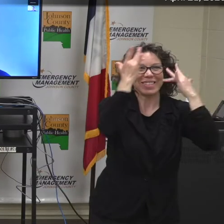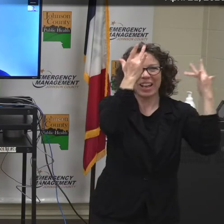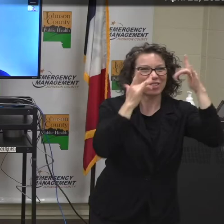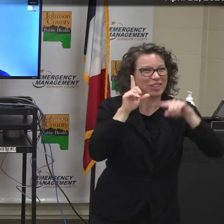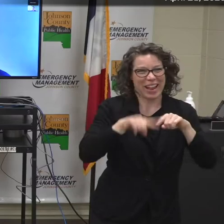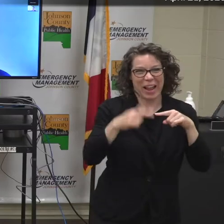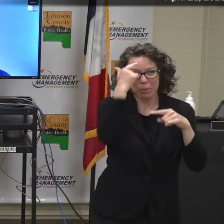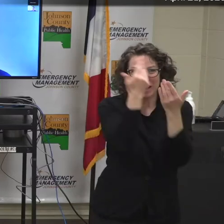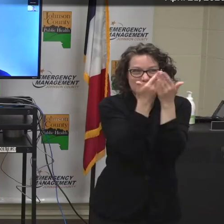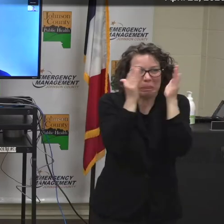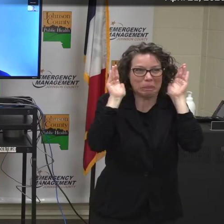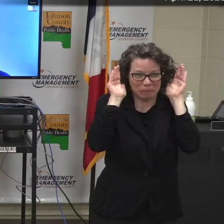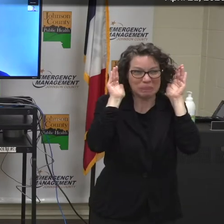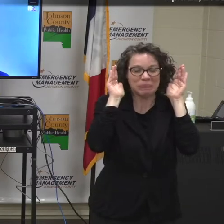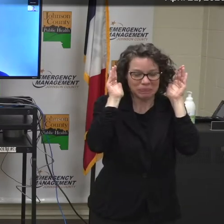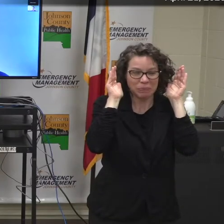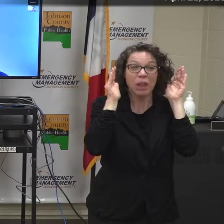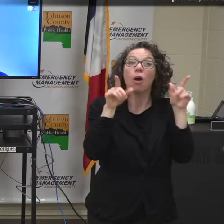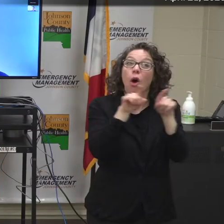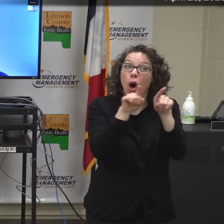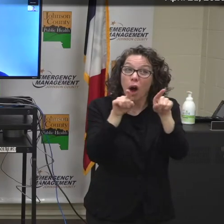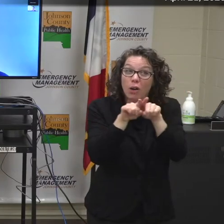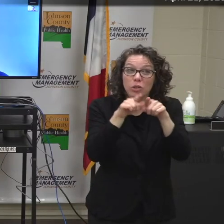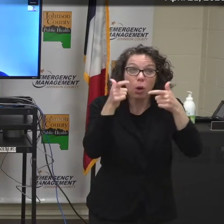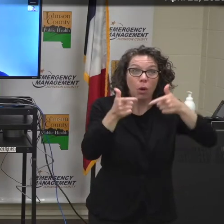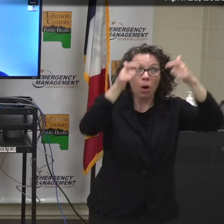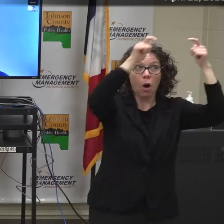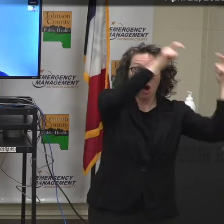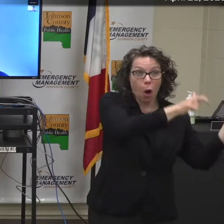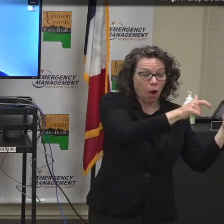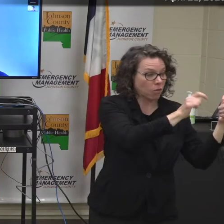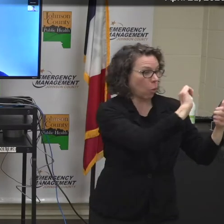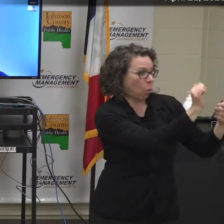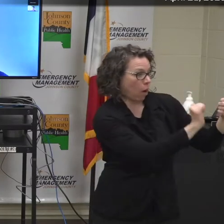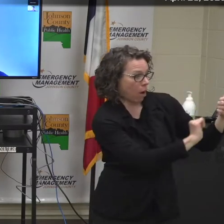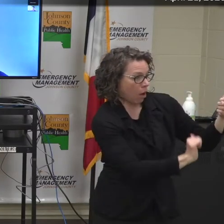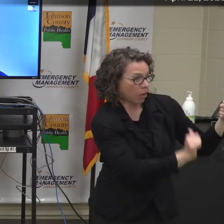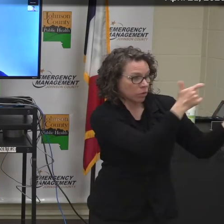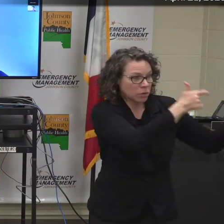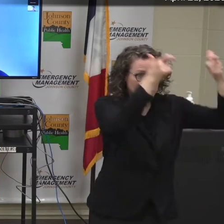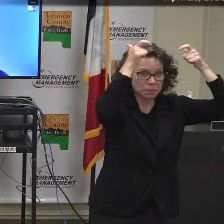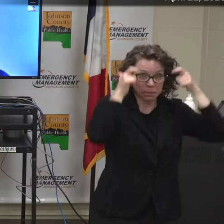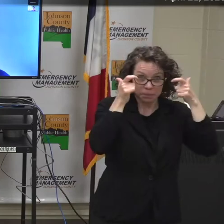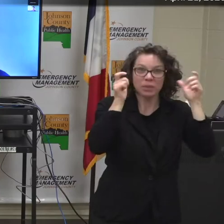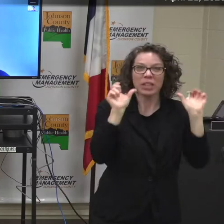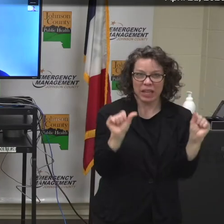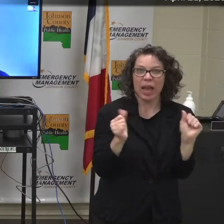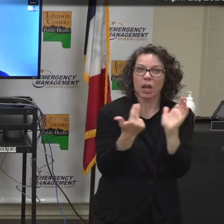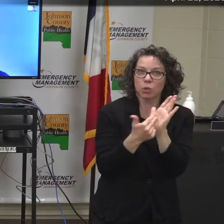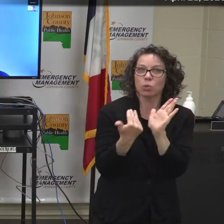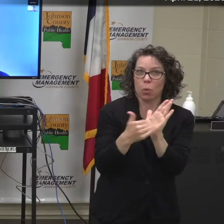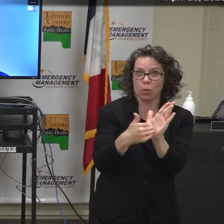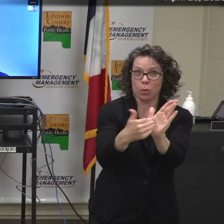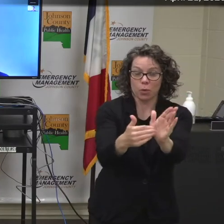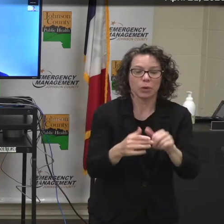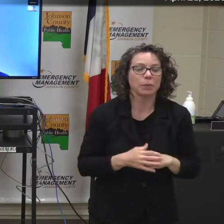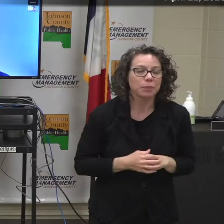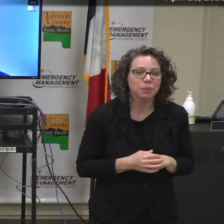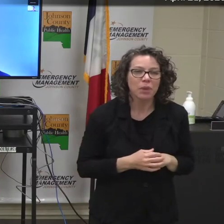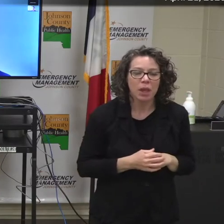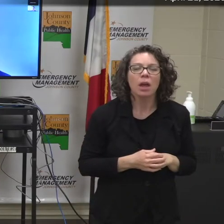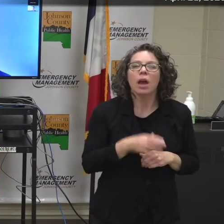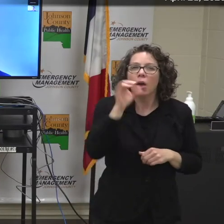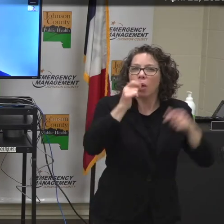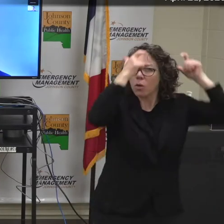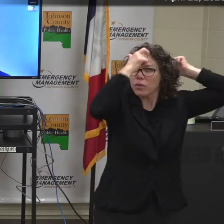It's also reusable and can be easily and frequently cleaned throughout the day. We have purchased many of